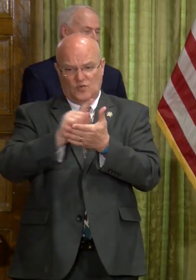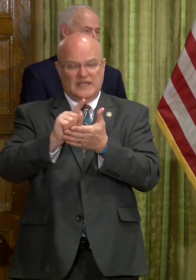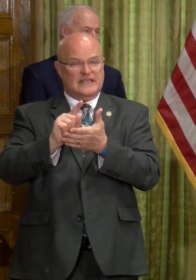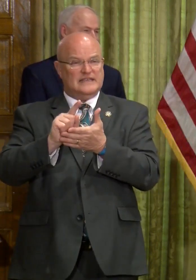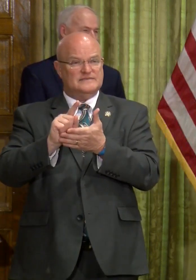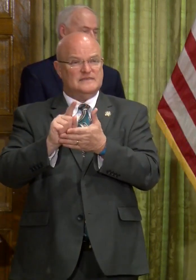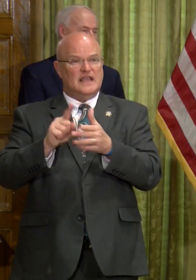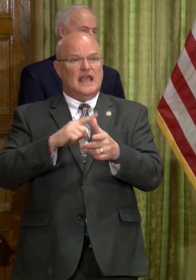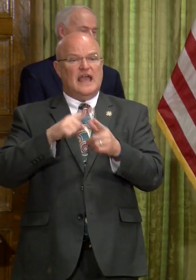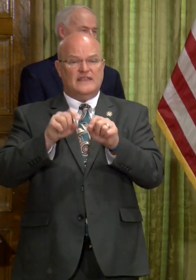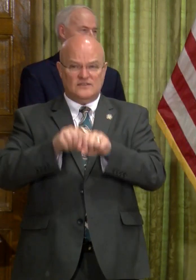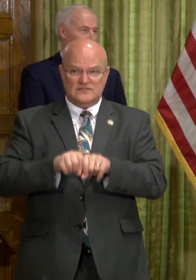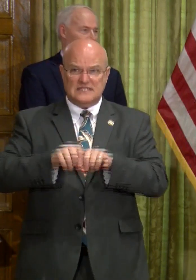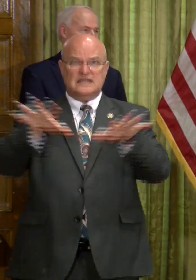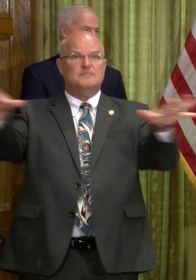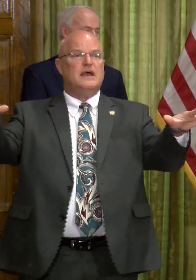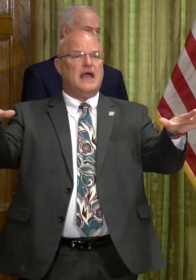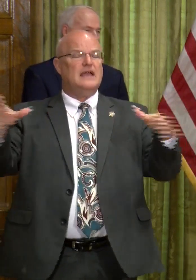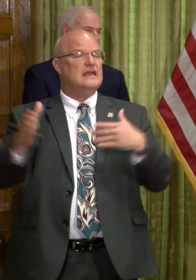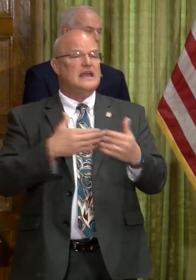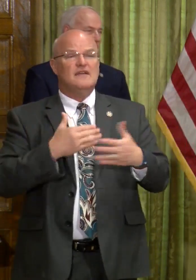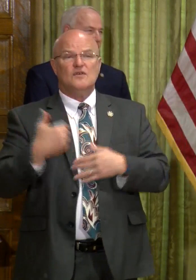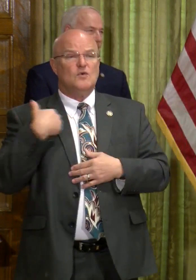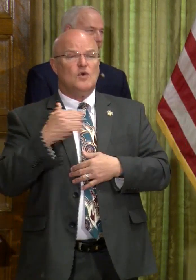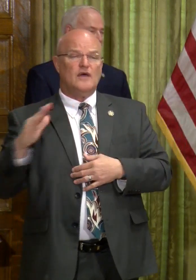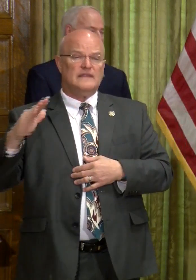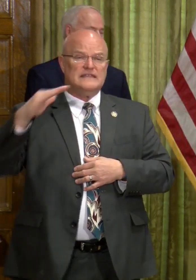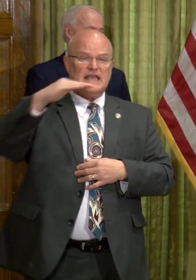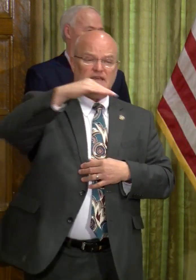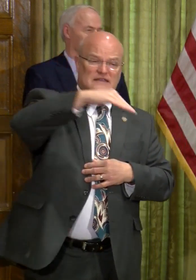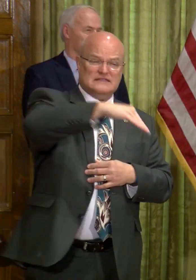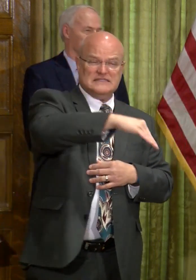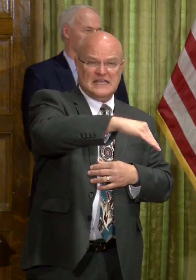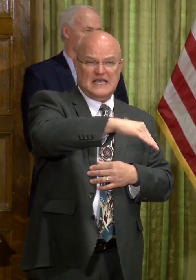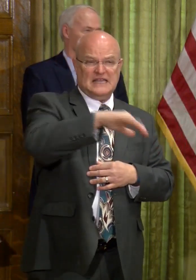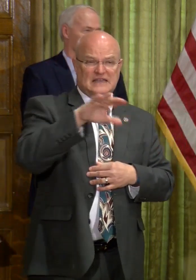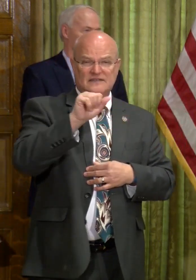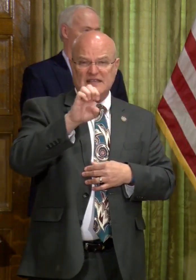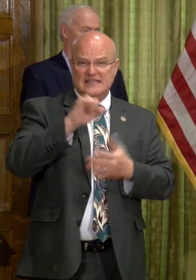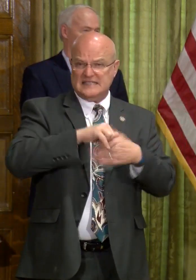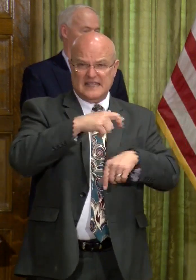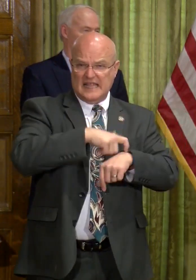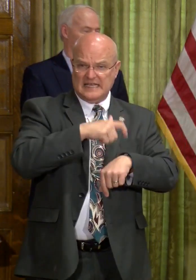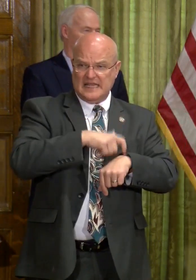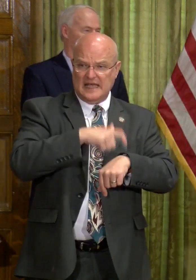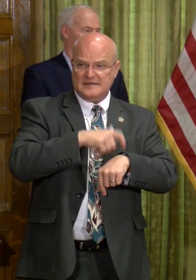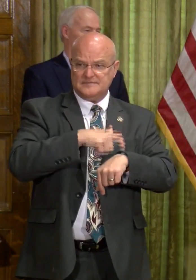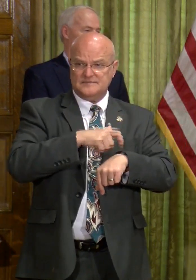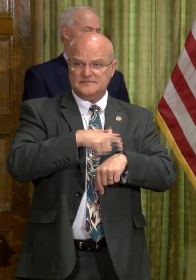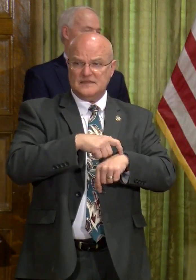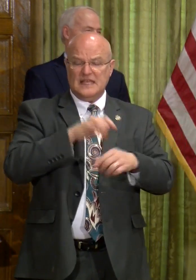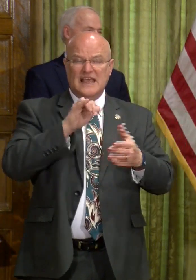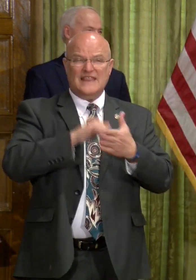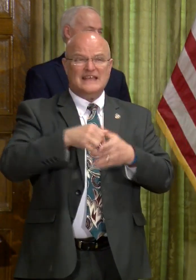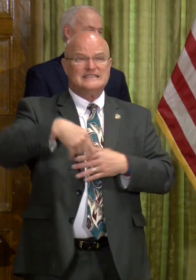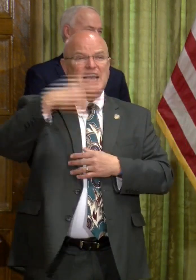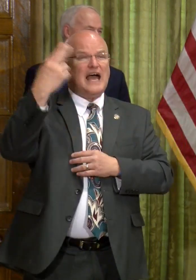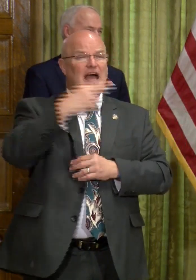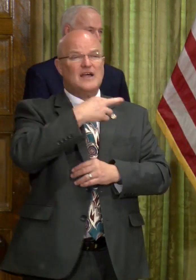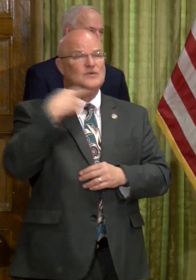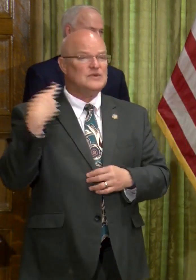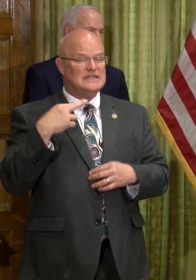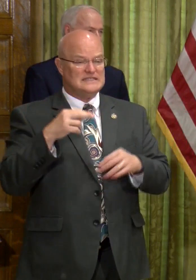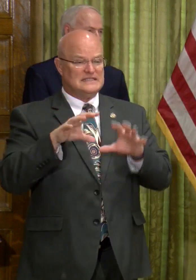or so, and then you send them back. Even if we were on the downside of cases at that point, that's a high-risk